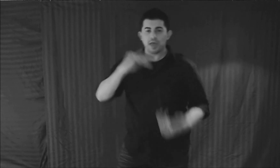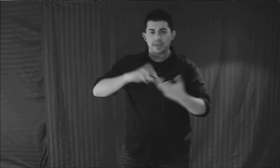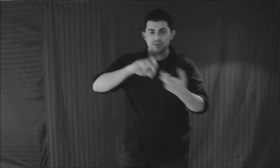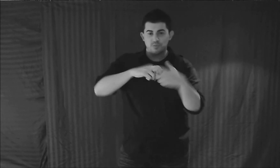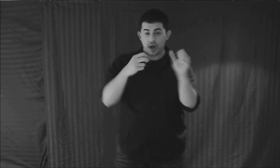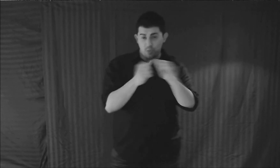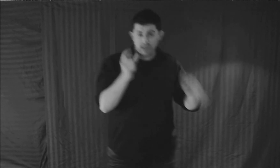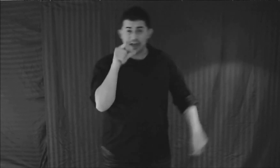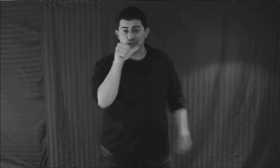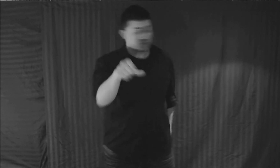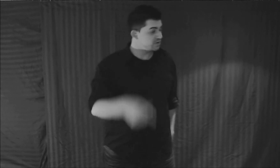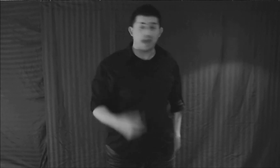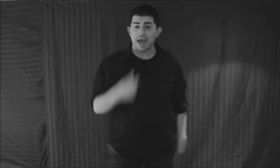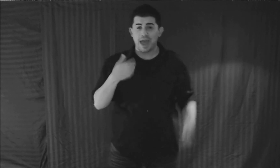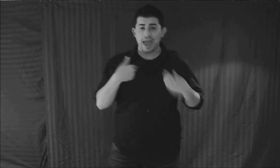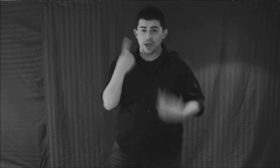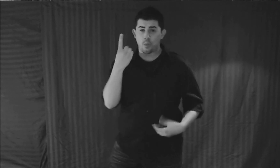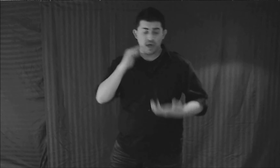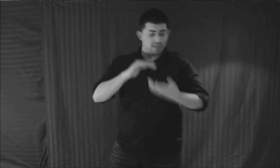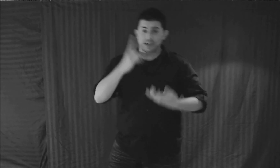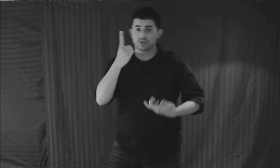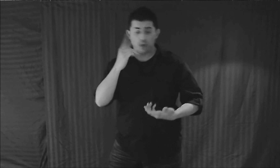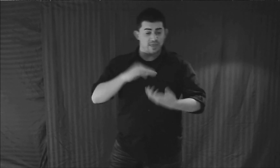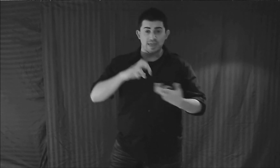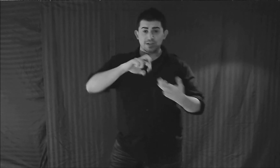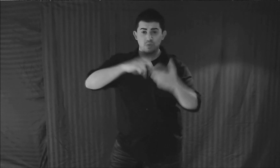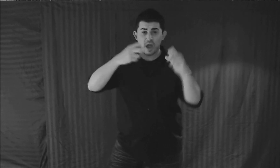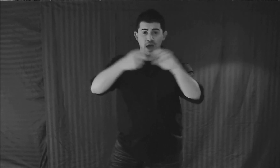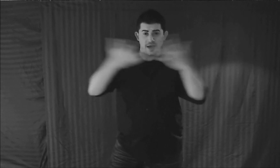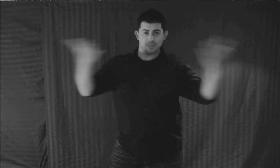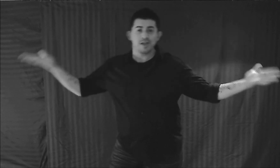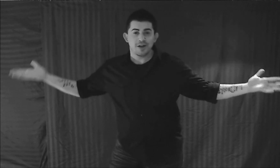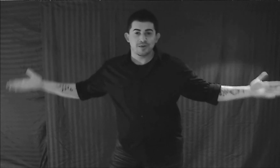one less, one less problem without